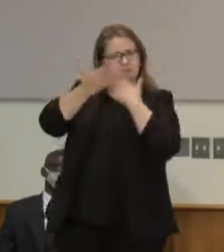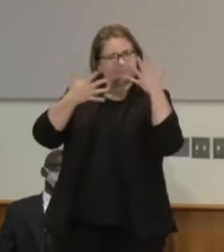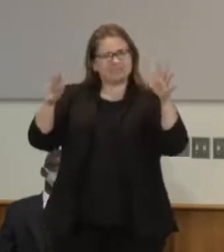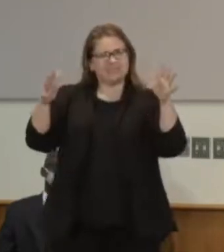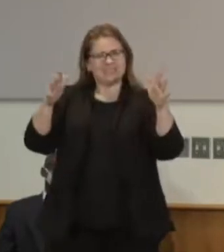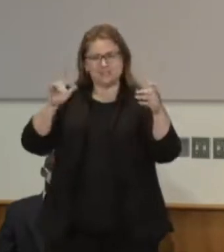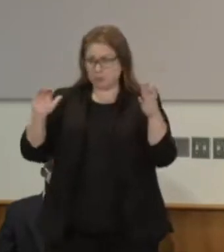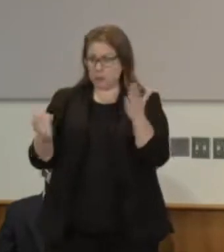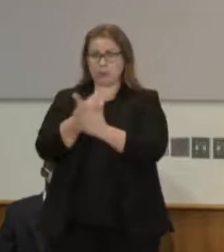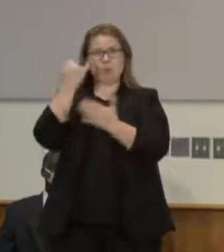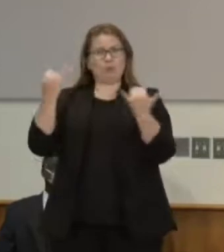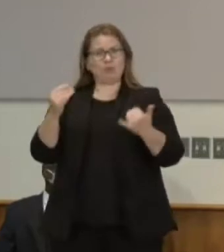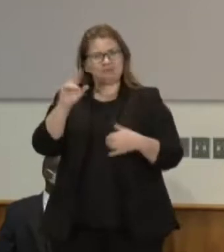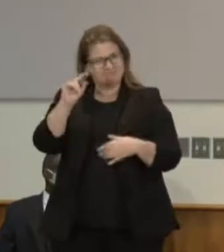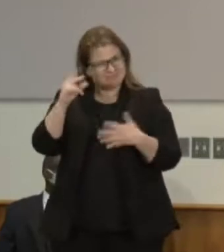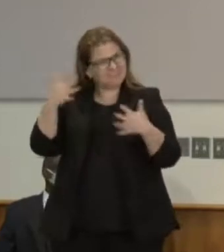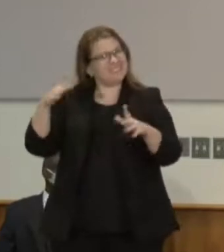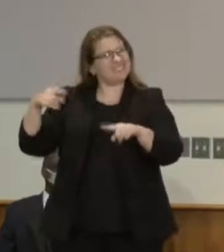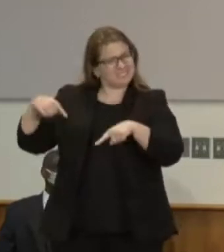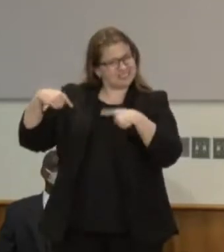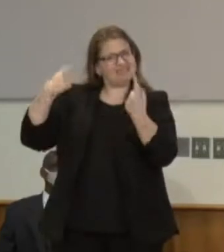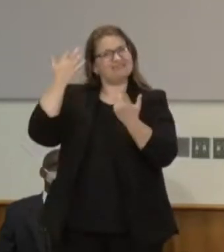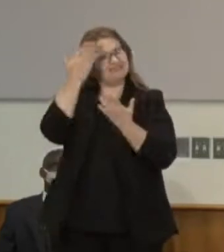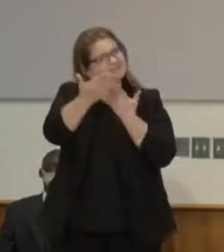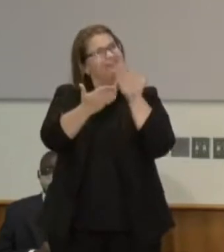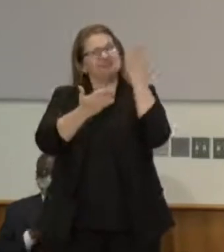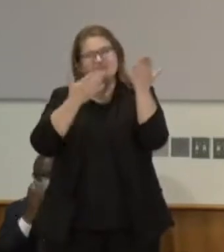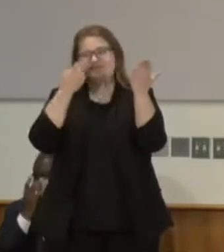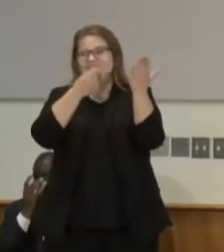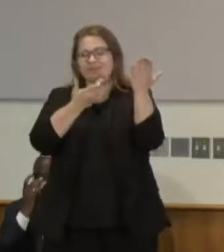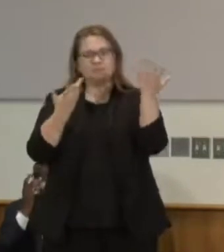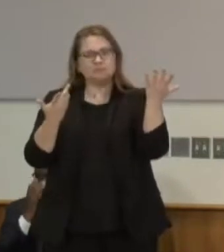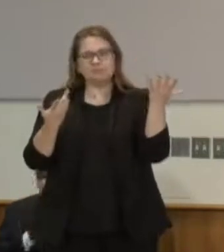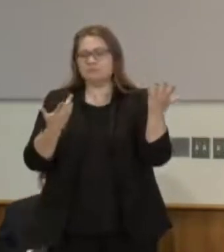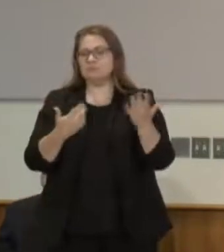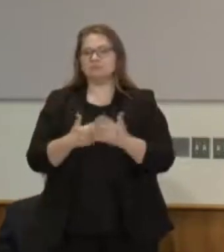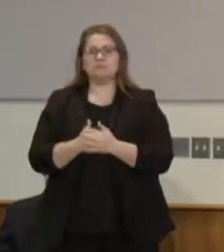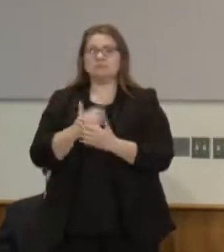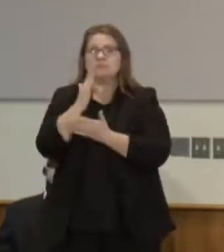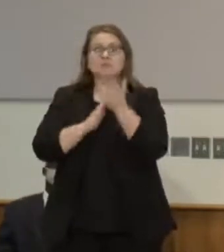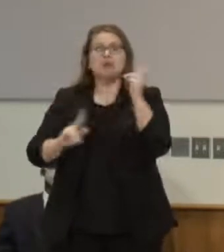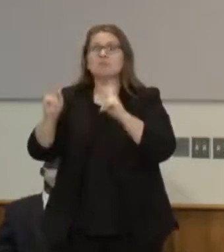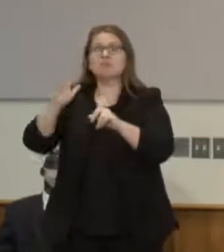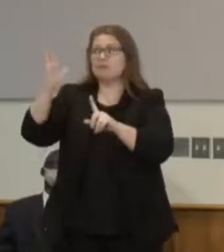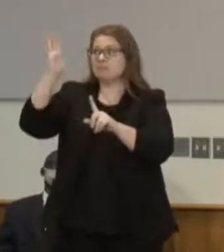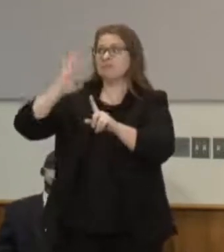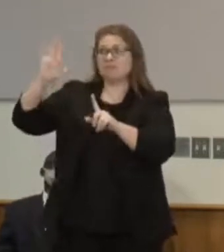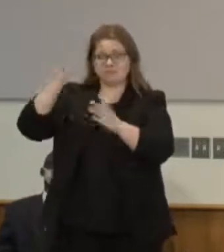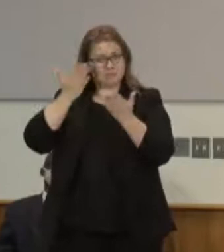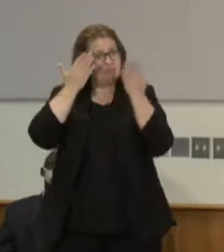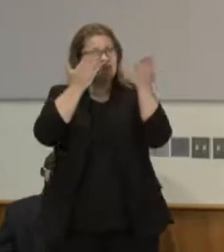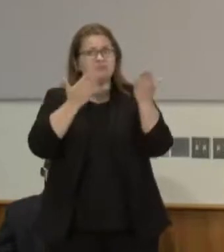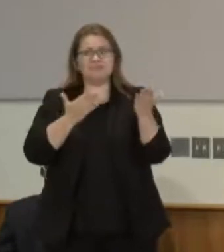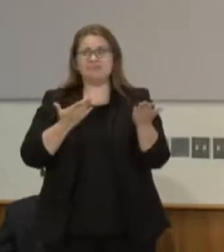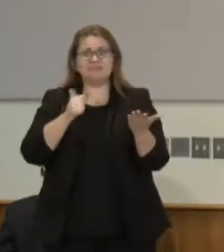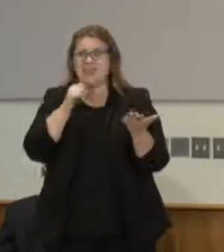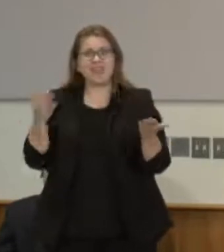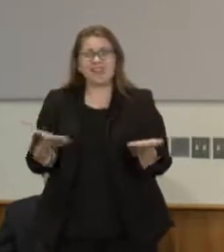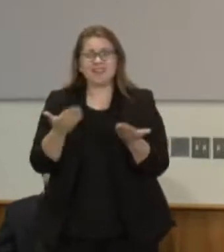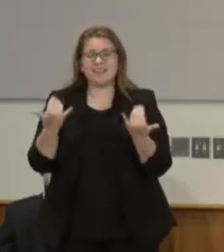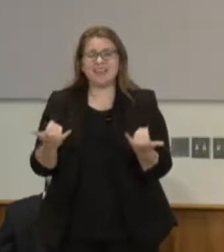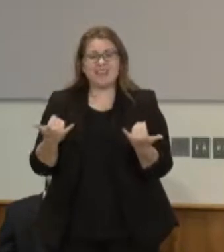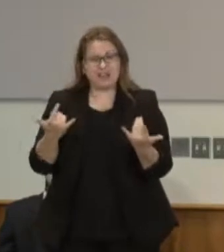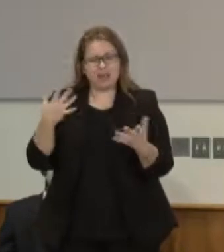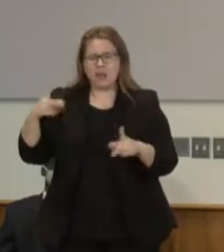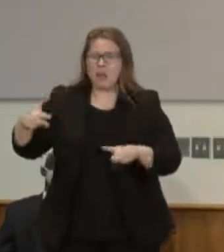legislation many people who are here many people who are no longer here we have been asking for this for a very long time and we finally